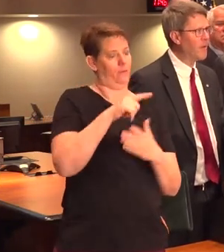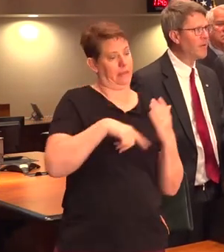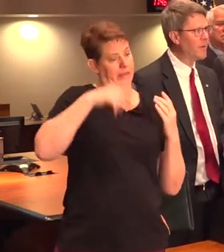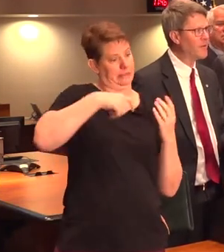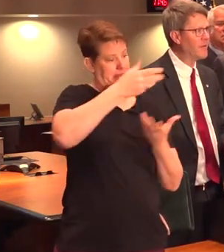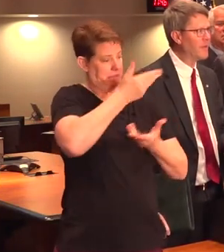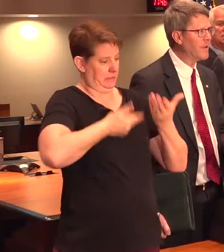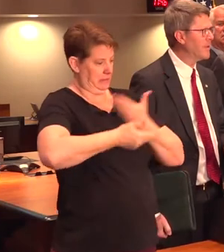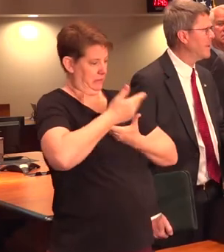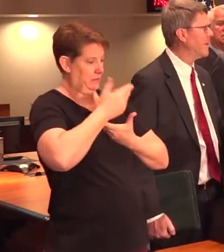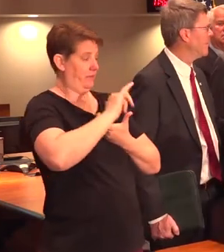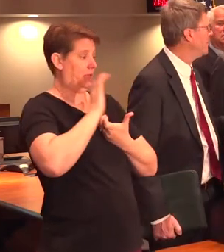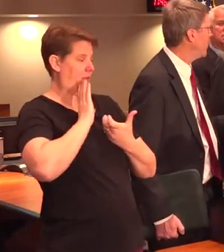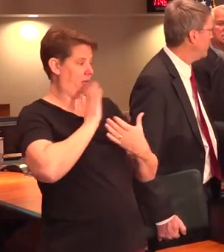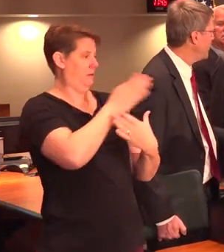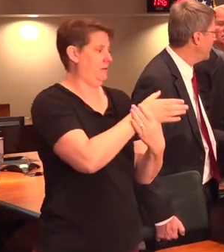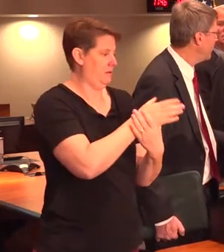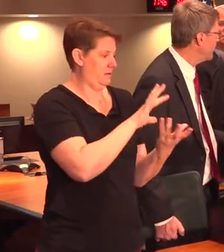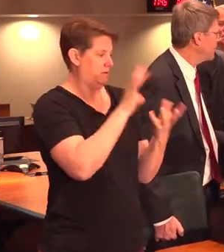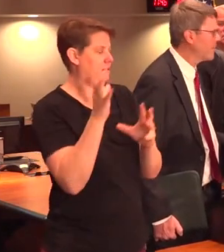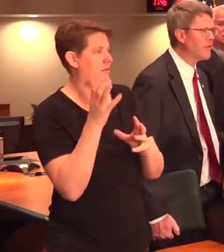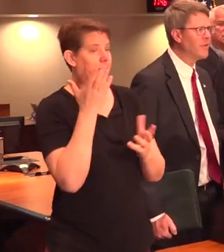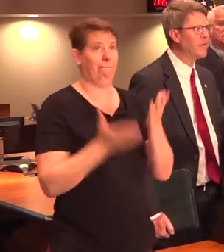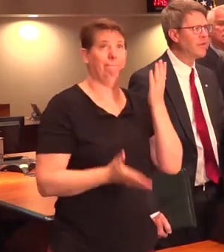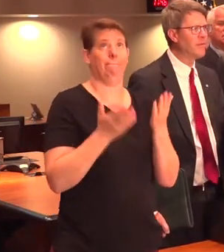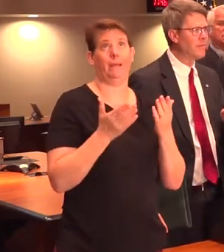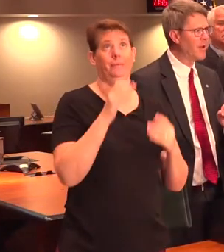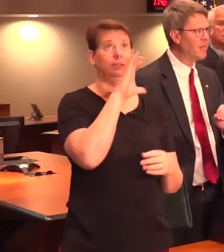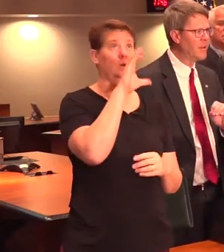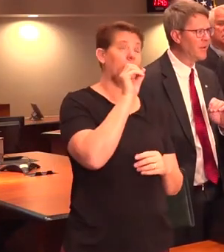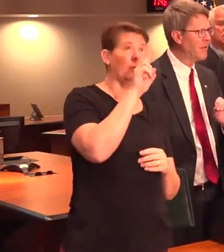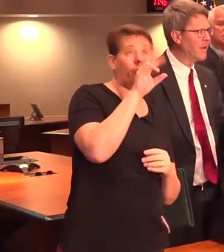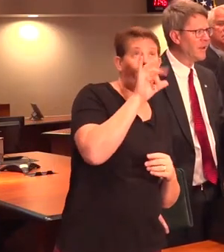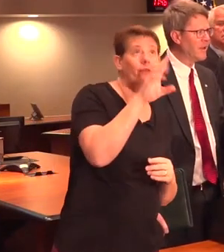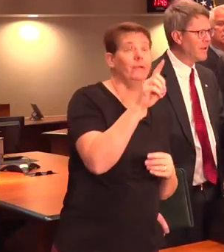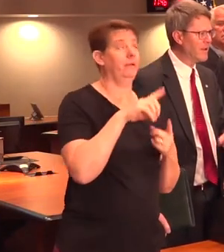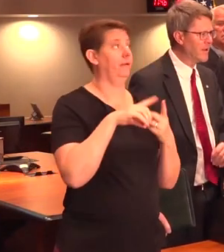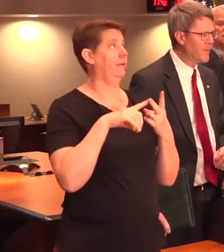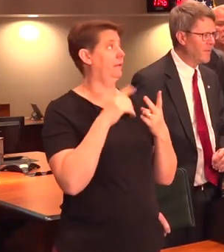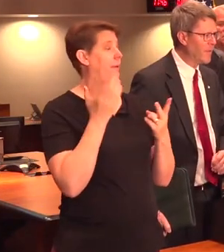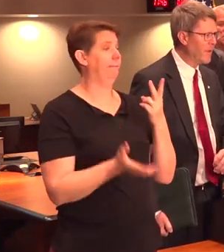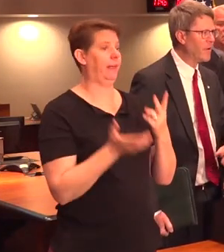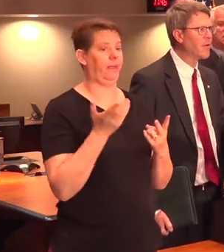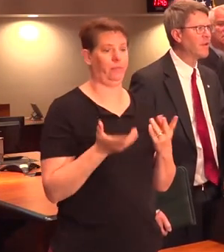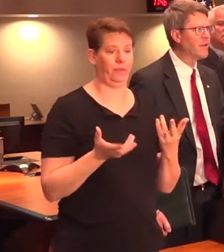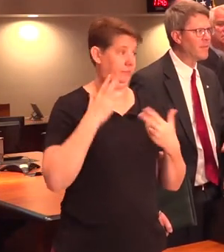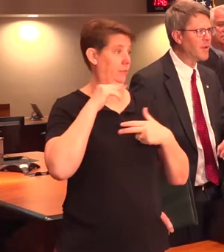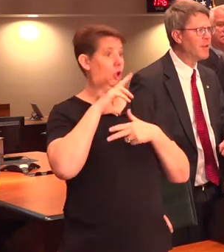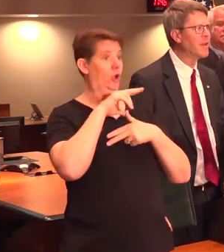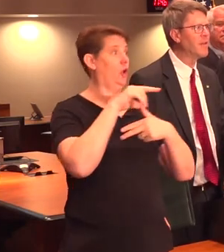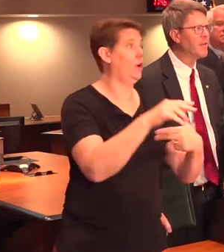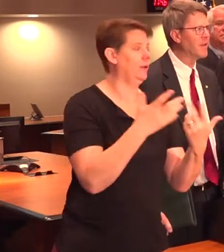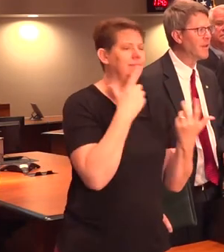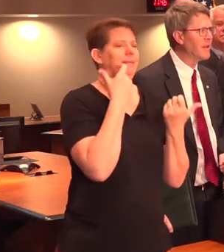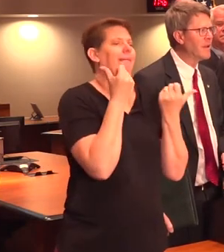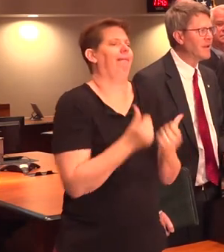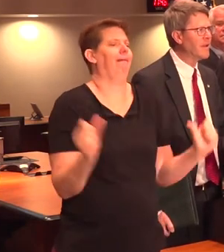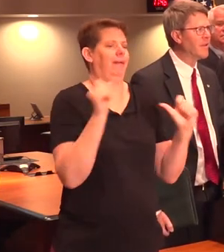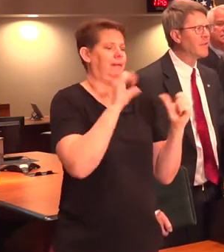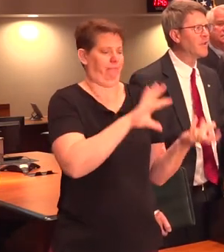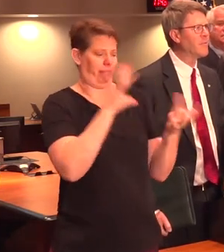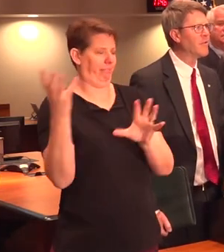interruption, and it might be COVID, it might be a hurricane, might be anything,